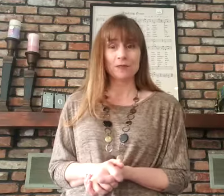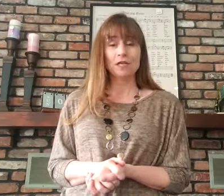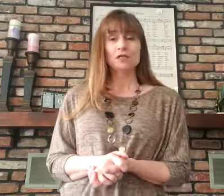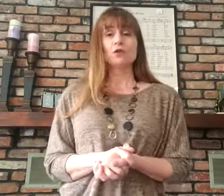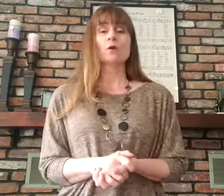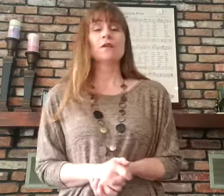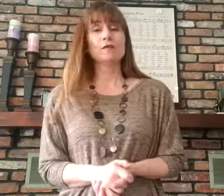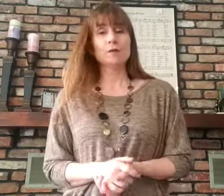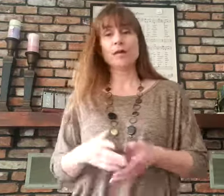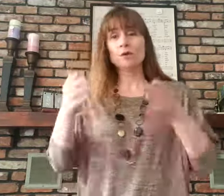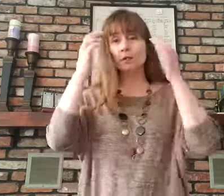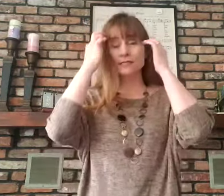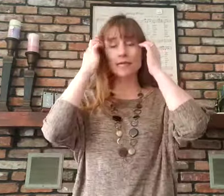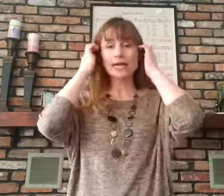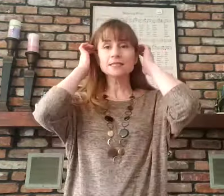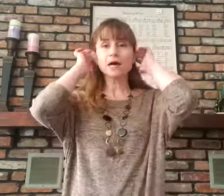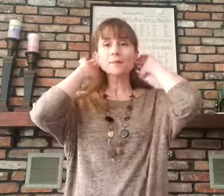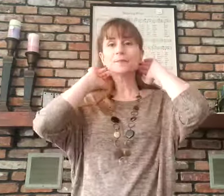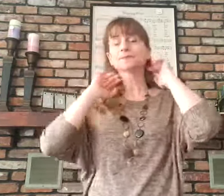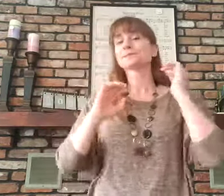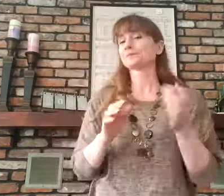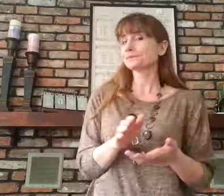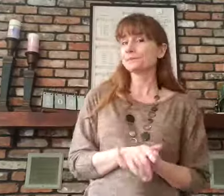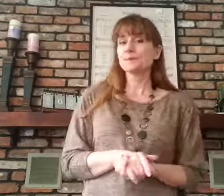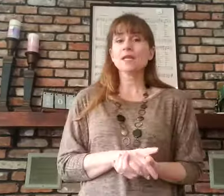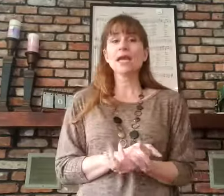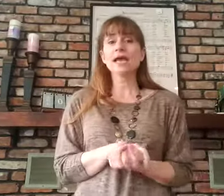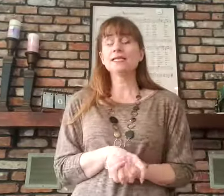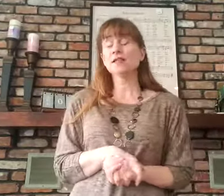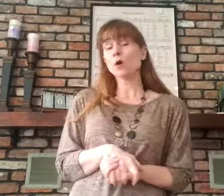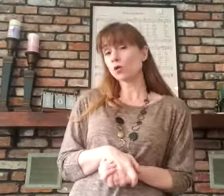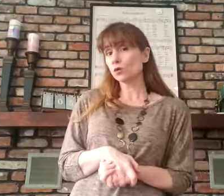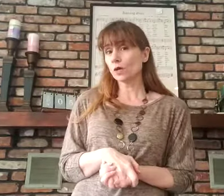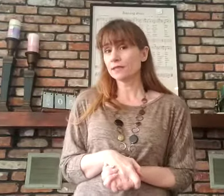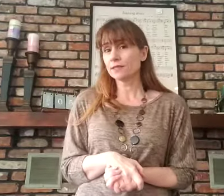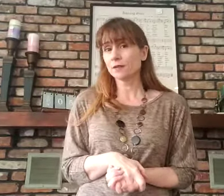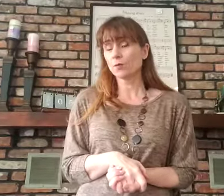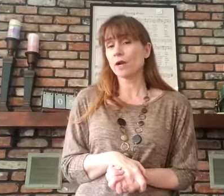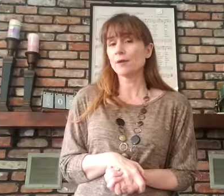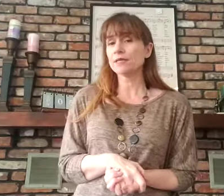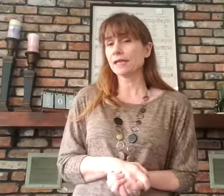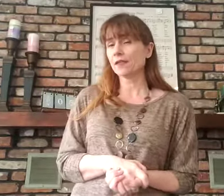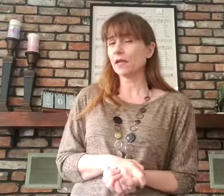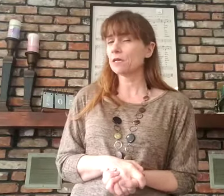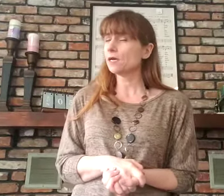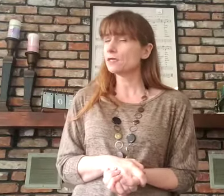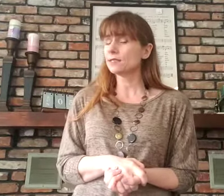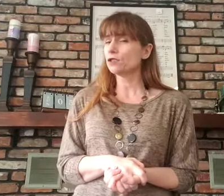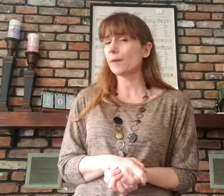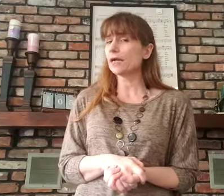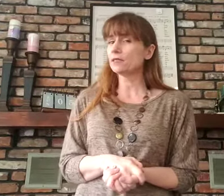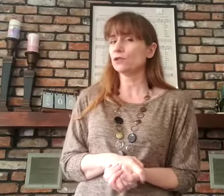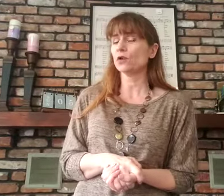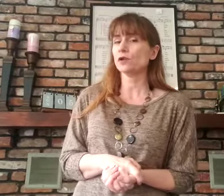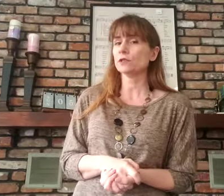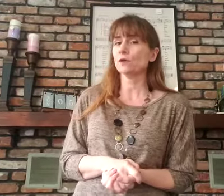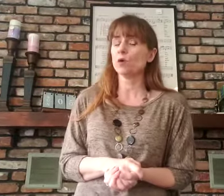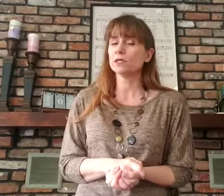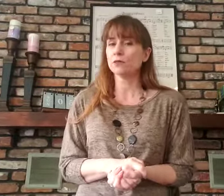So if everybody will stand up and the older ones in the primaries, think Sister Madison taught you Psalm 1 so